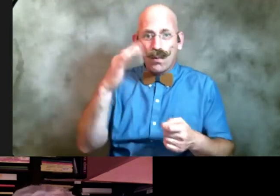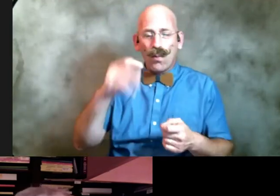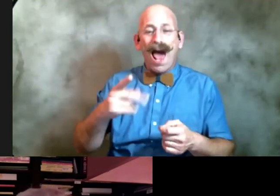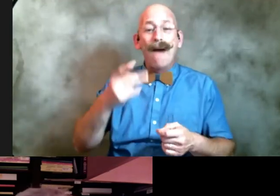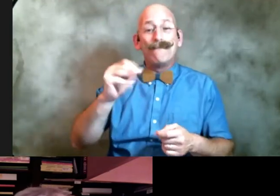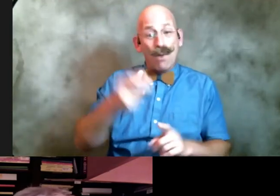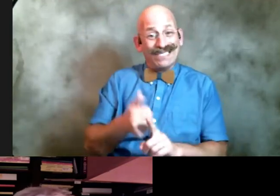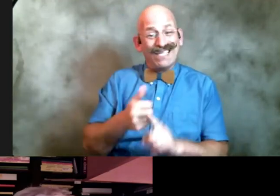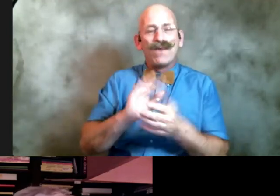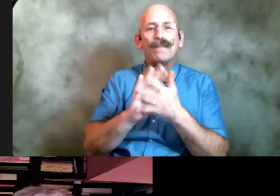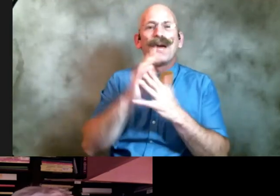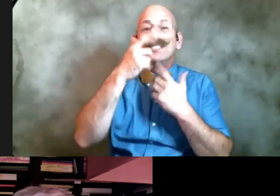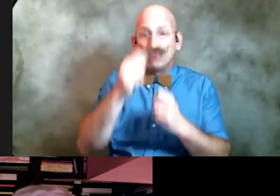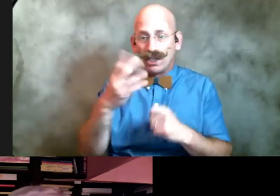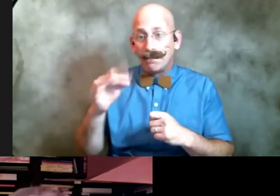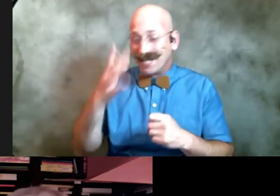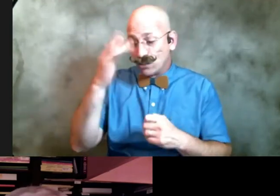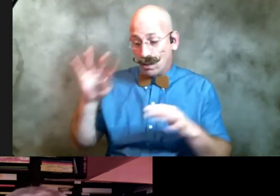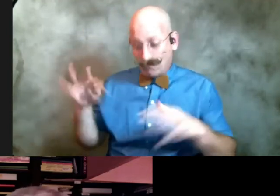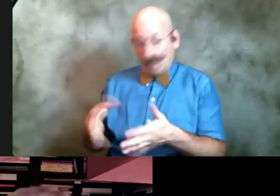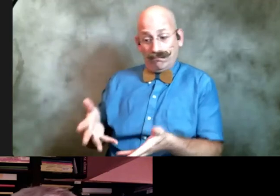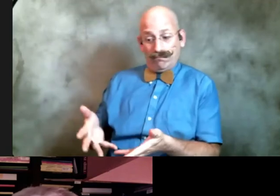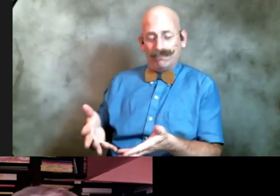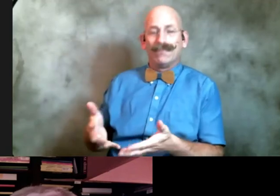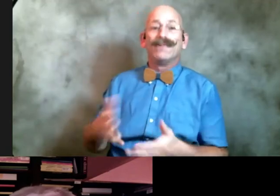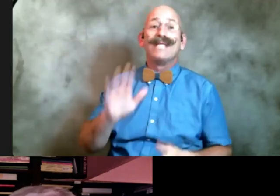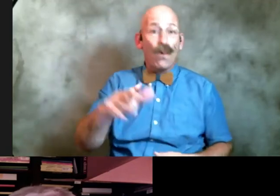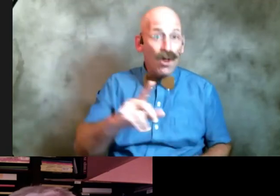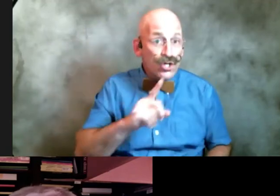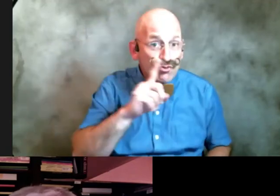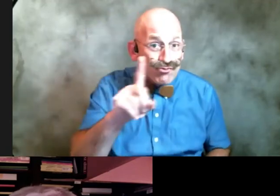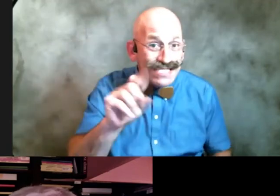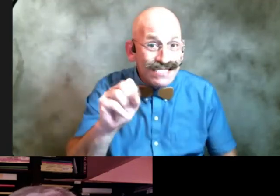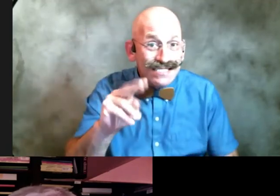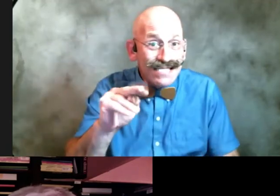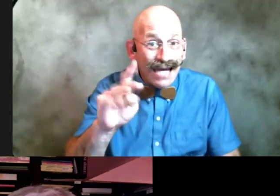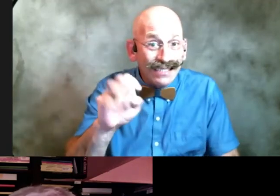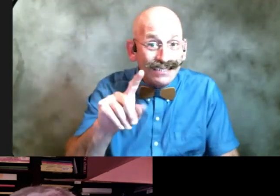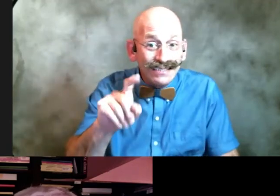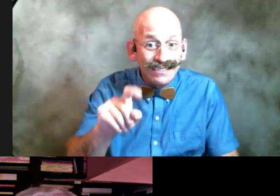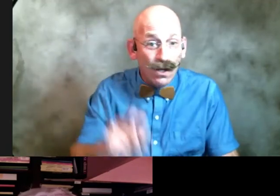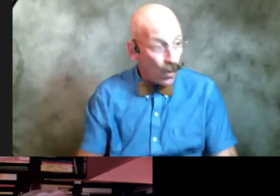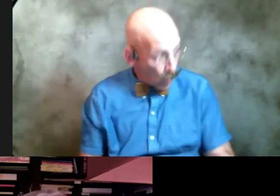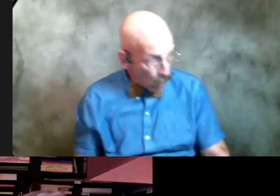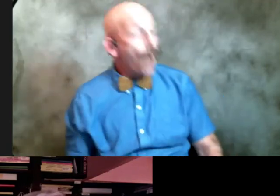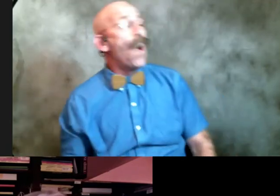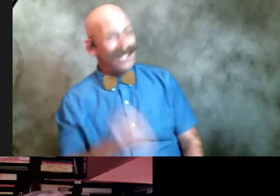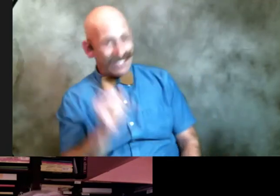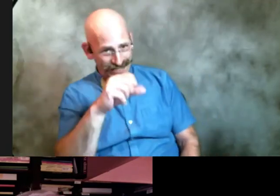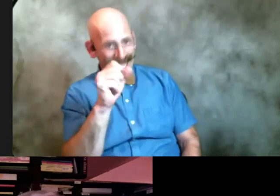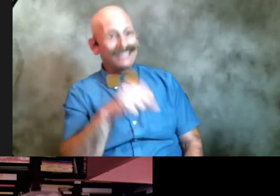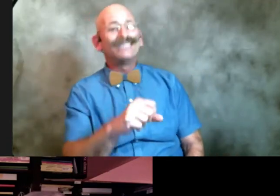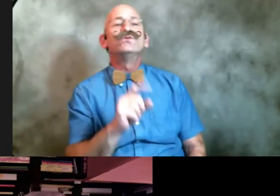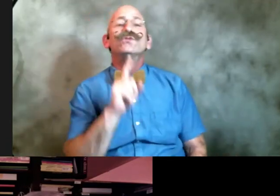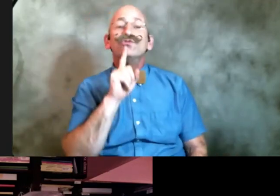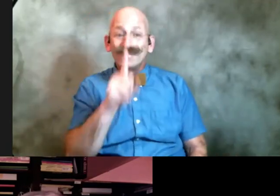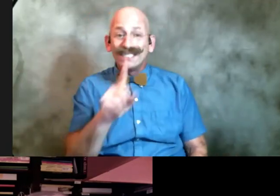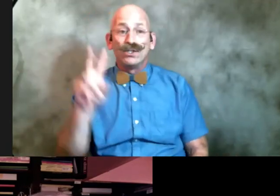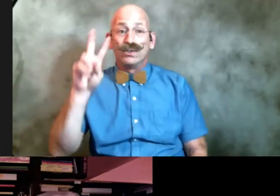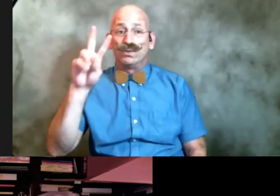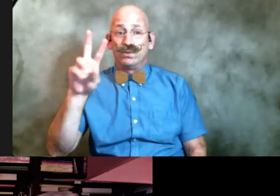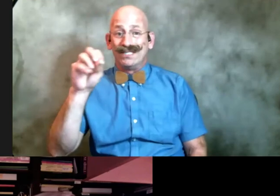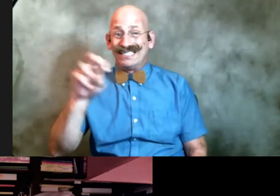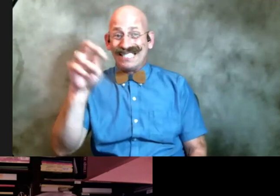you brought it out now this snake was it a real snake again in your house there were two snakes and we did find them uh